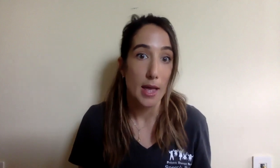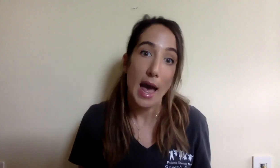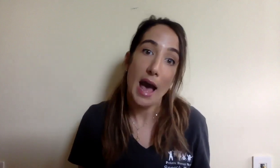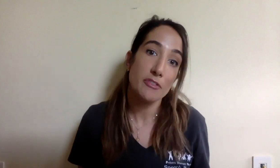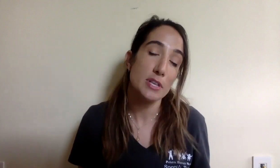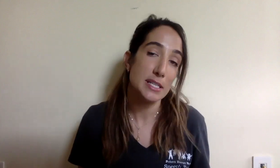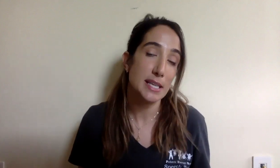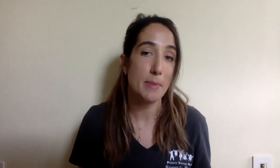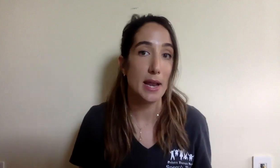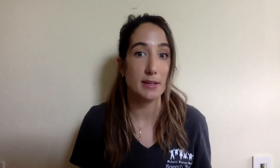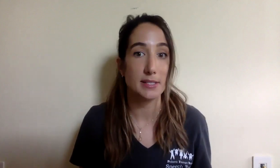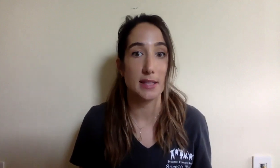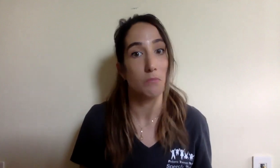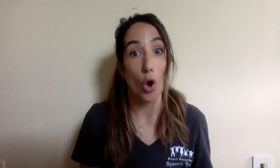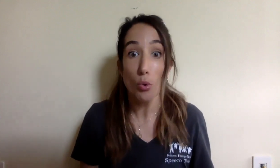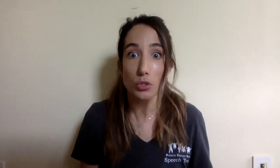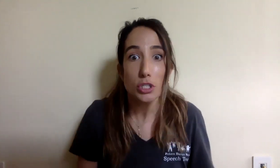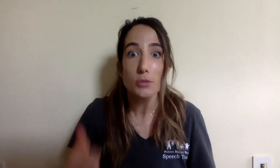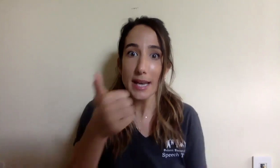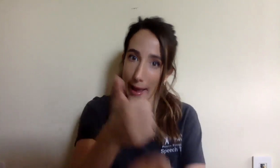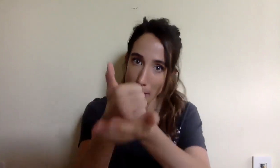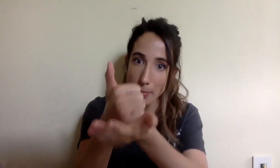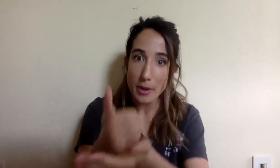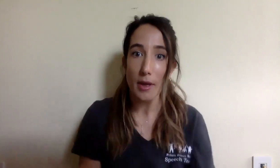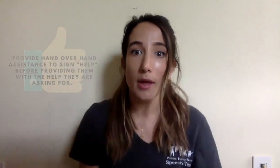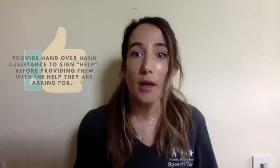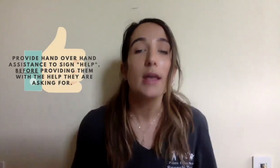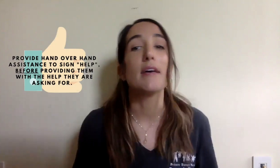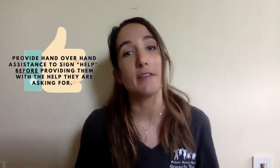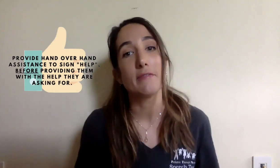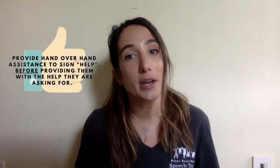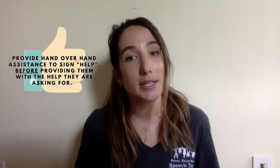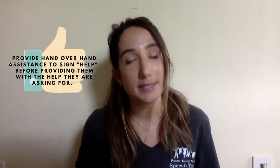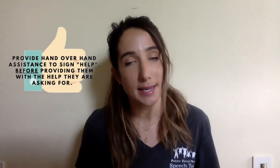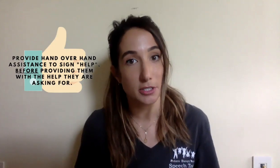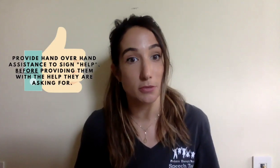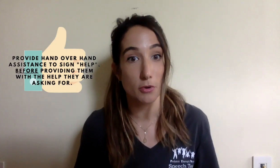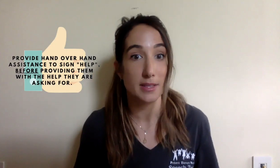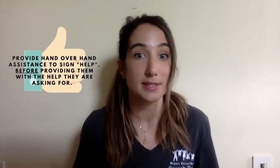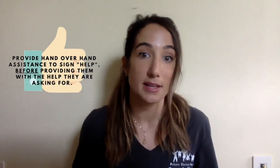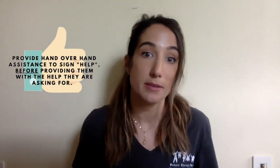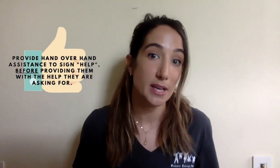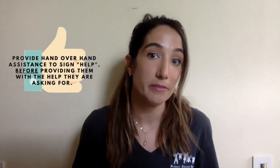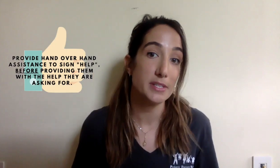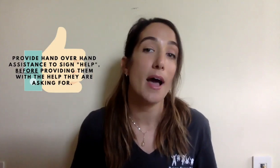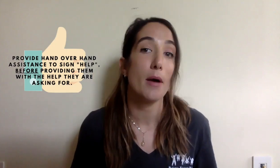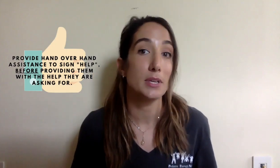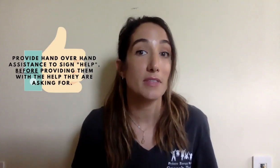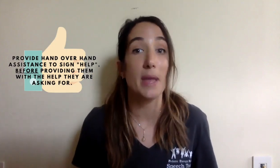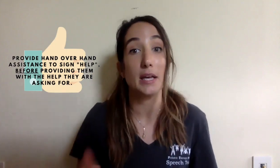After this, I might ask them, oh, do you need help? If they've not attempted to create the sign themselves, I will give them hand